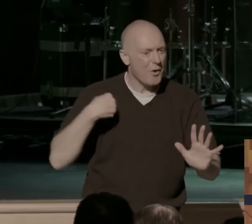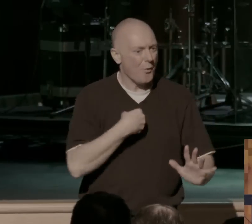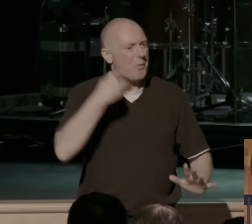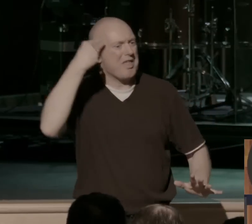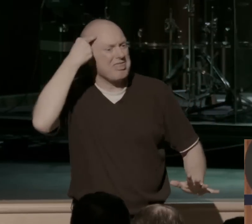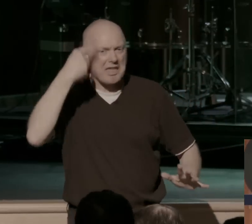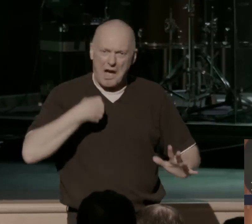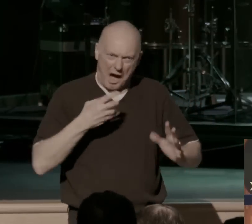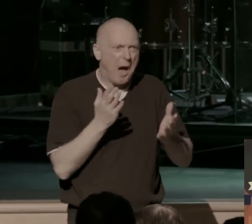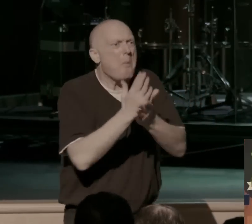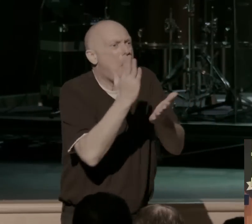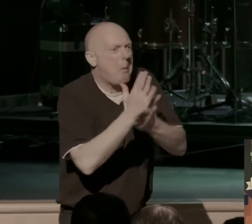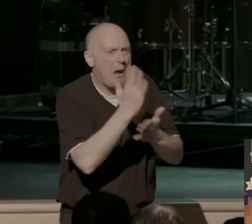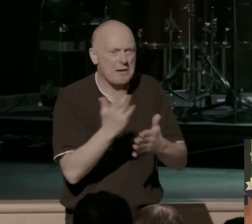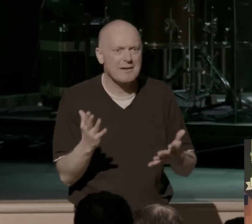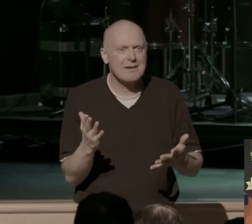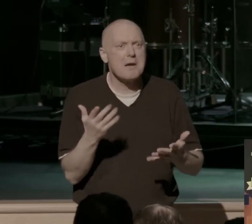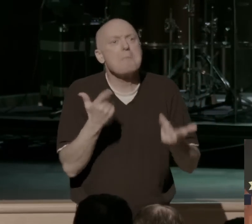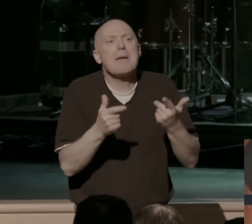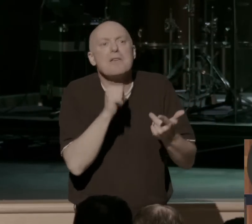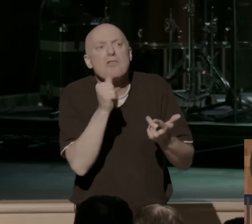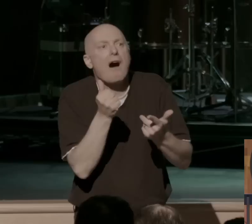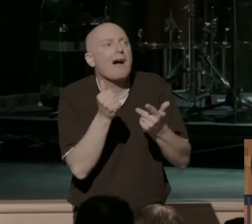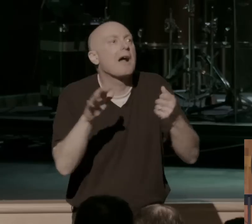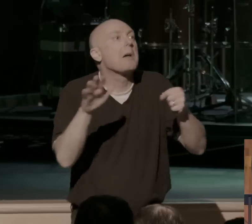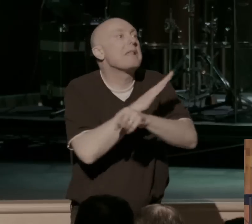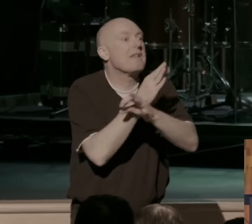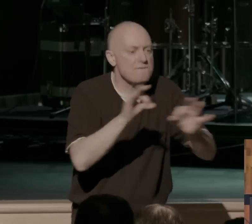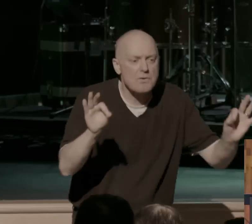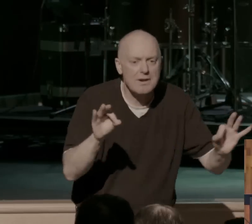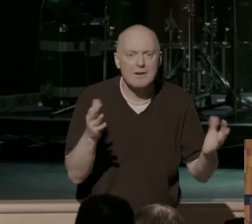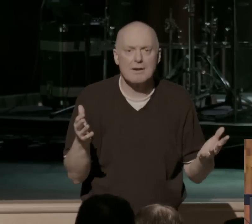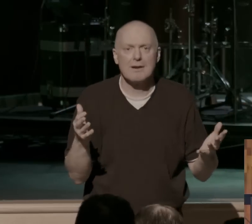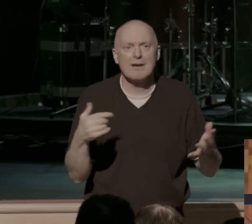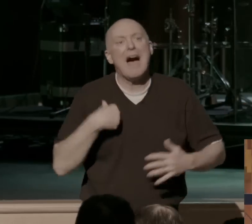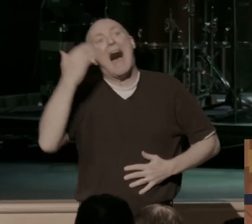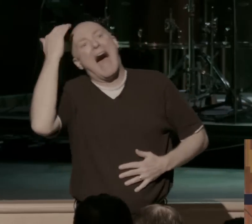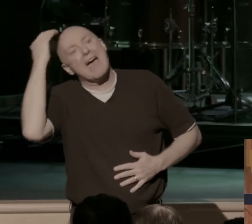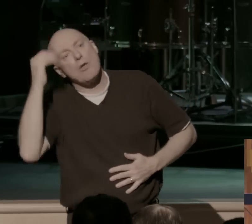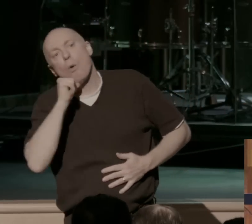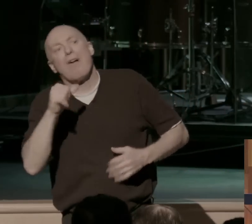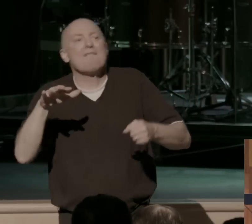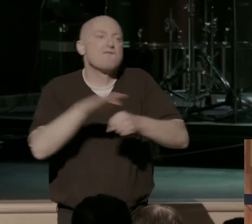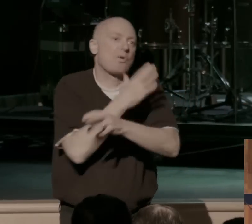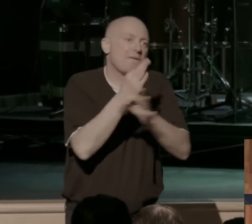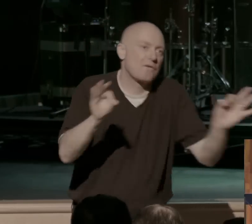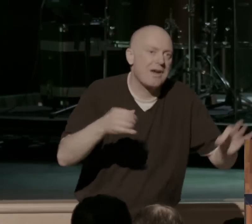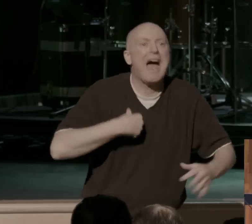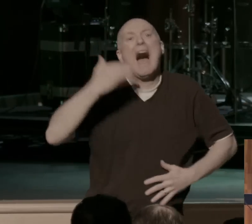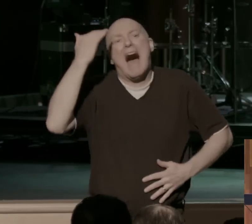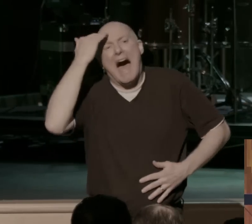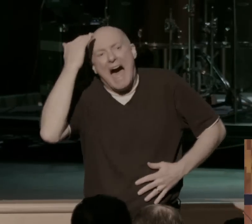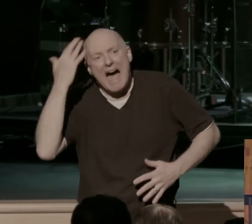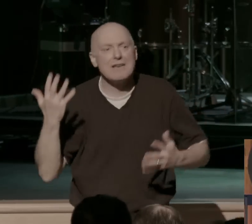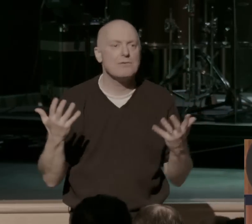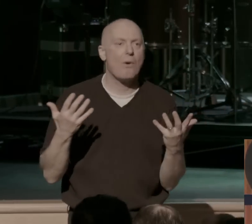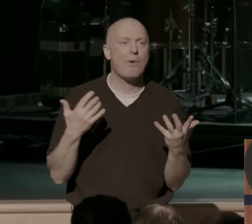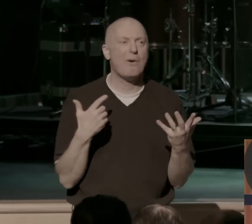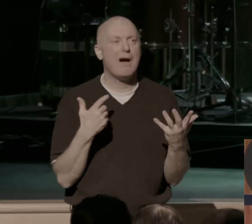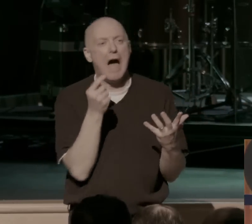think we're, we're doing all right. We may not feel totally free. We may get that, you know what, I know that I'm not fully free. I know that I'm kind of in this jail cell,